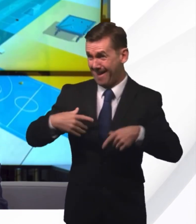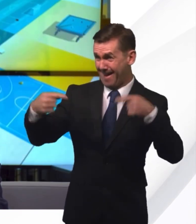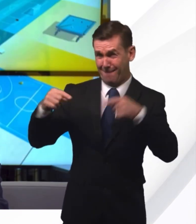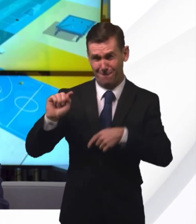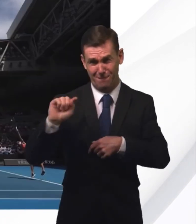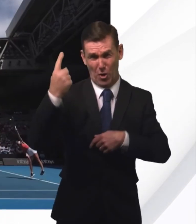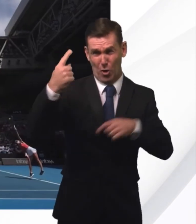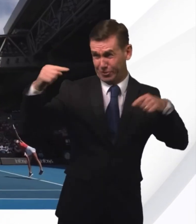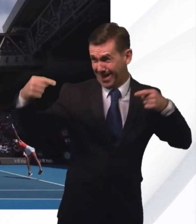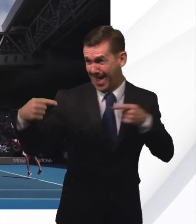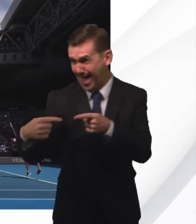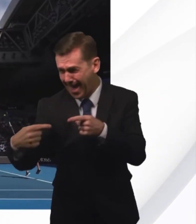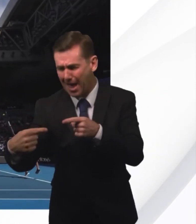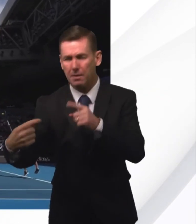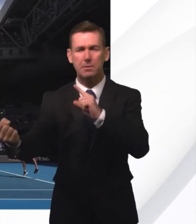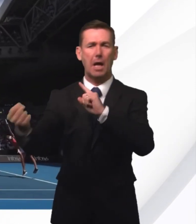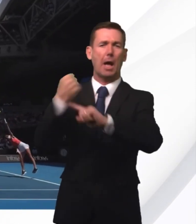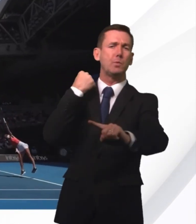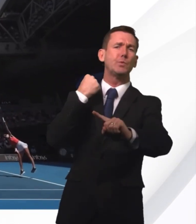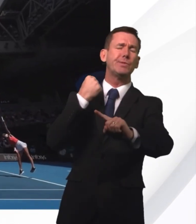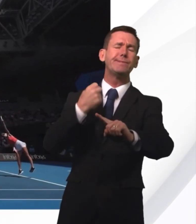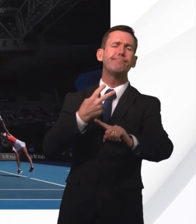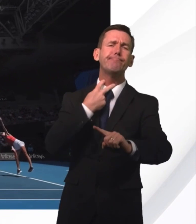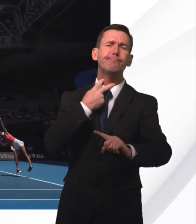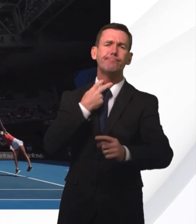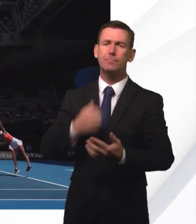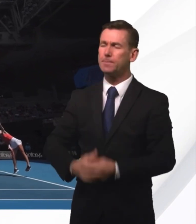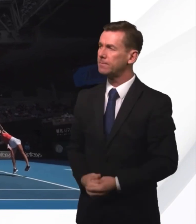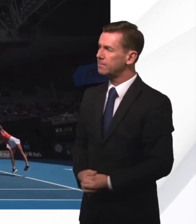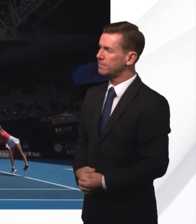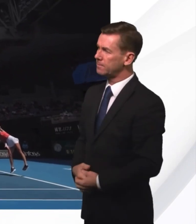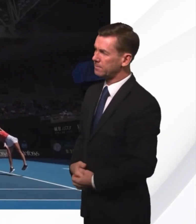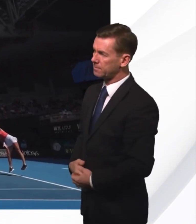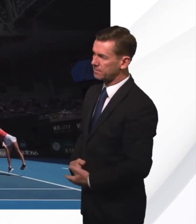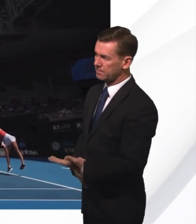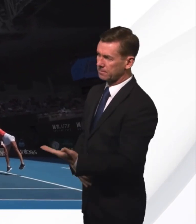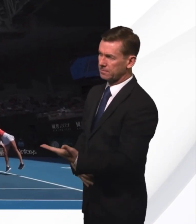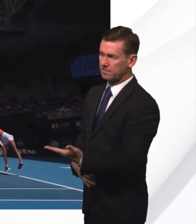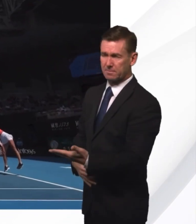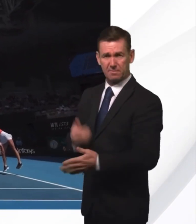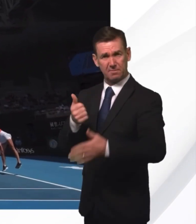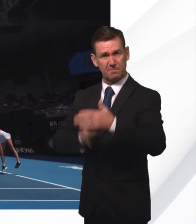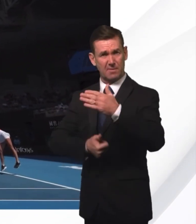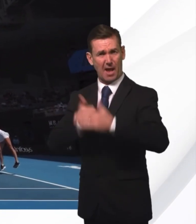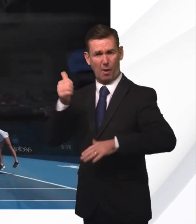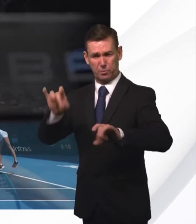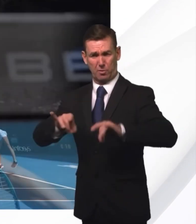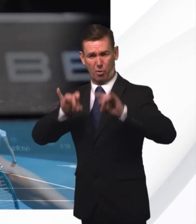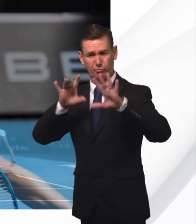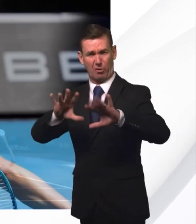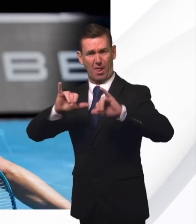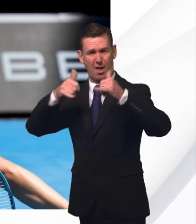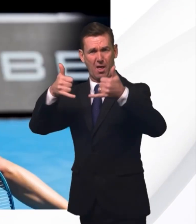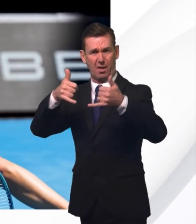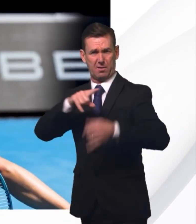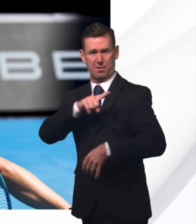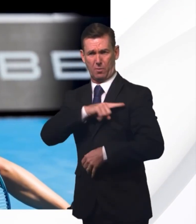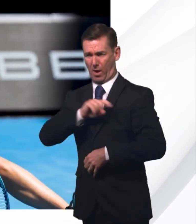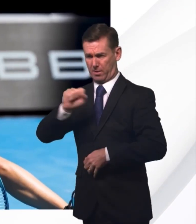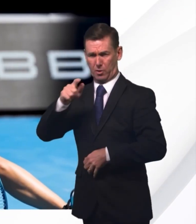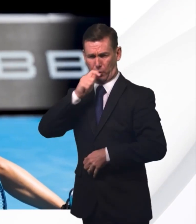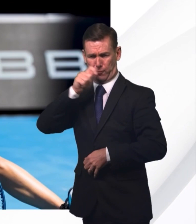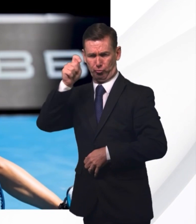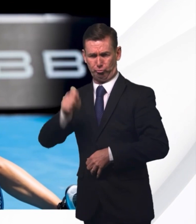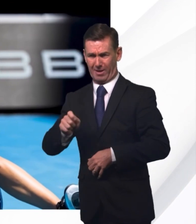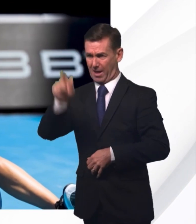BBC News, the Wimbledon champion Marketa Vondroshova is out of the Australian Open after losing to Ukrainian qualified